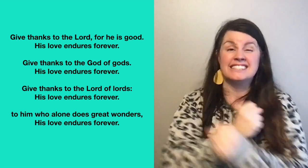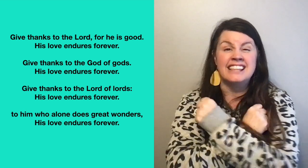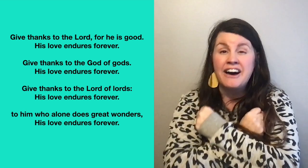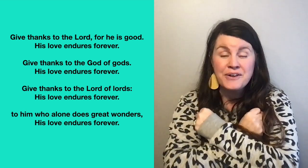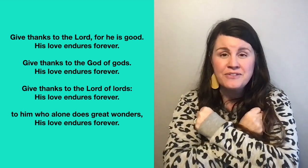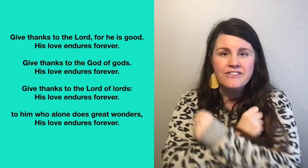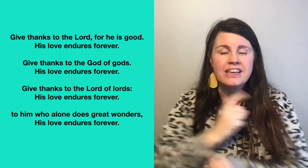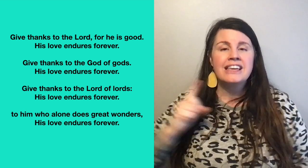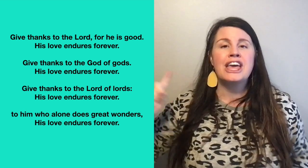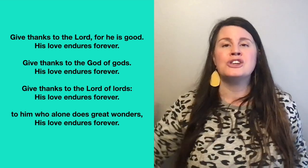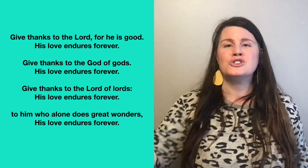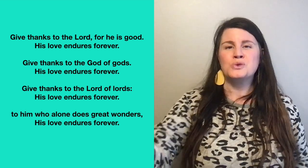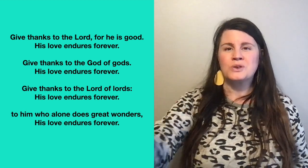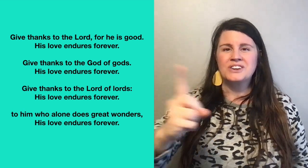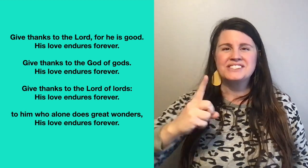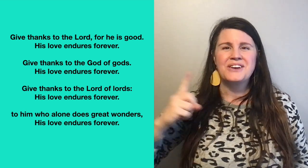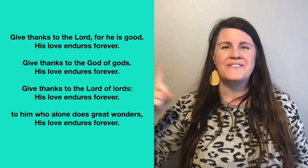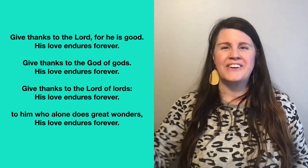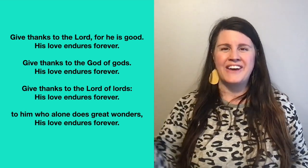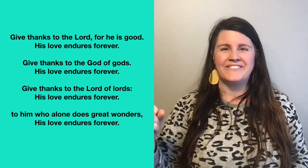love endures forever.